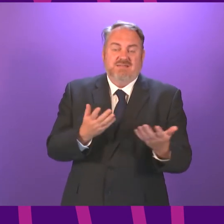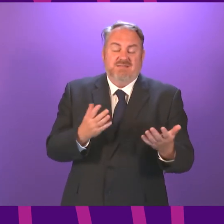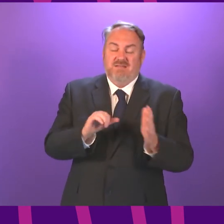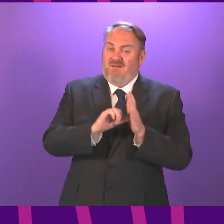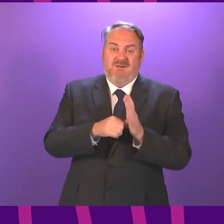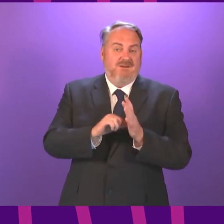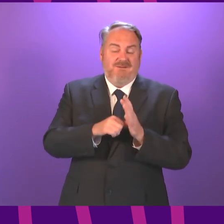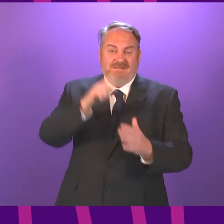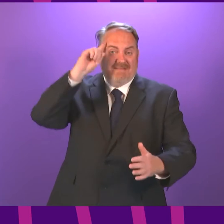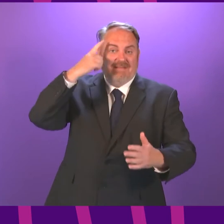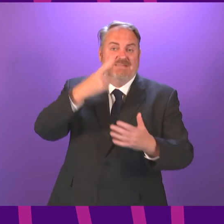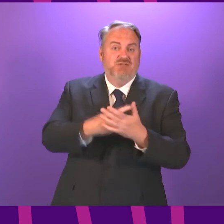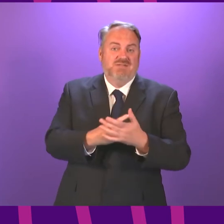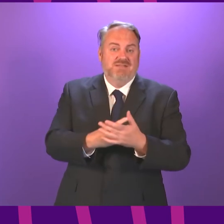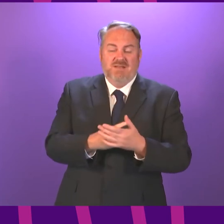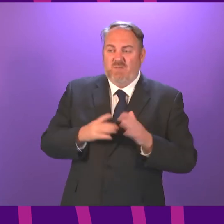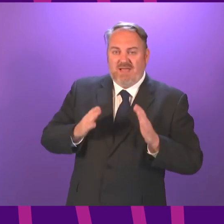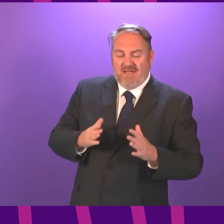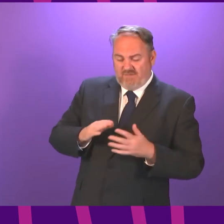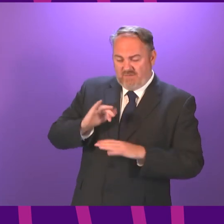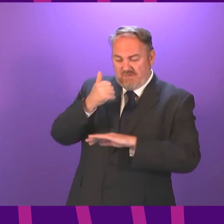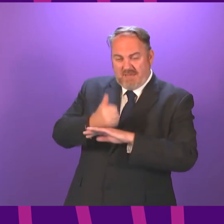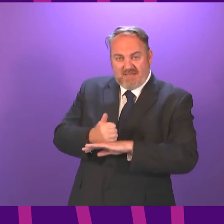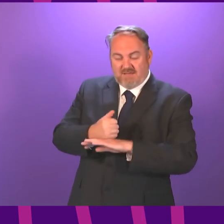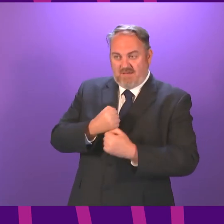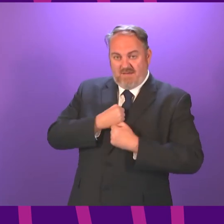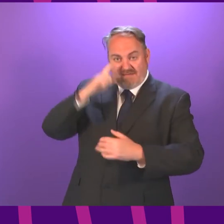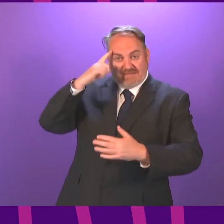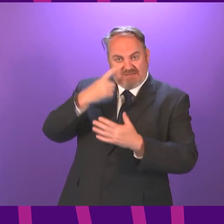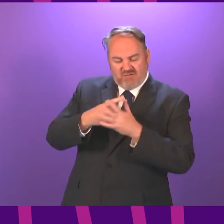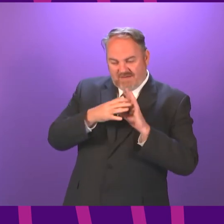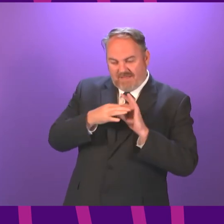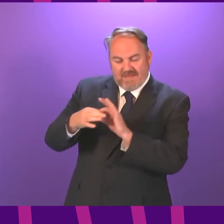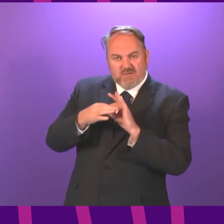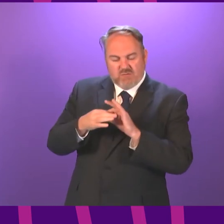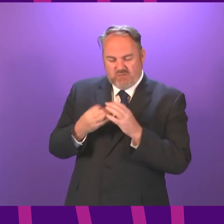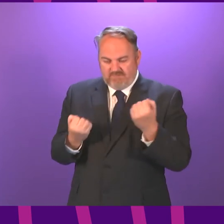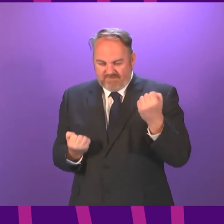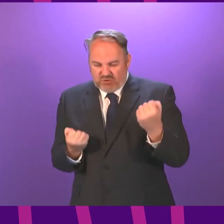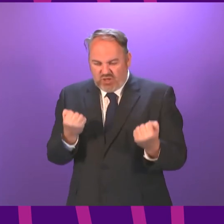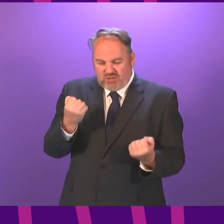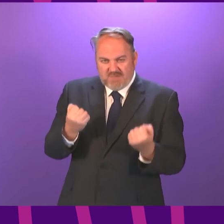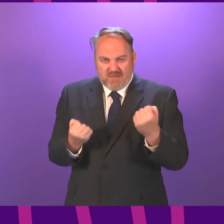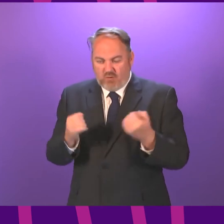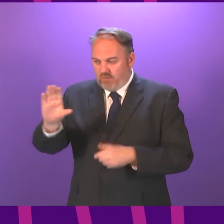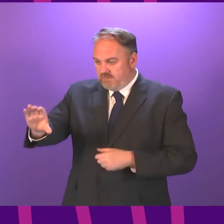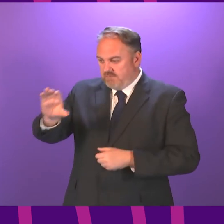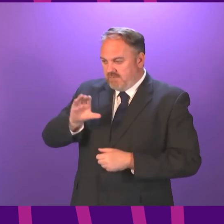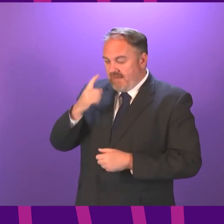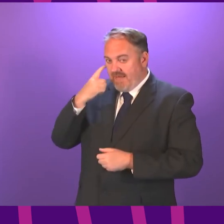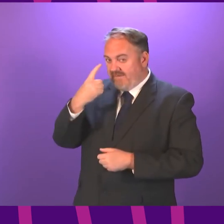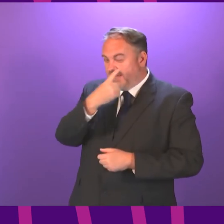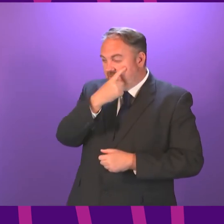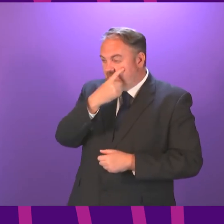And these decisions, they require good quality clinical advice, but they also require judgment and the ability sometimes to make decisions that people